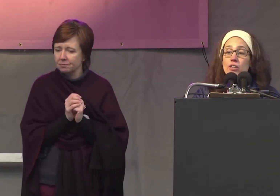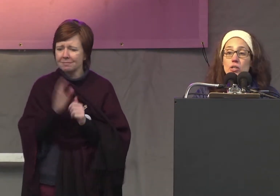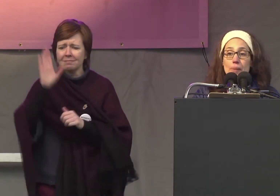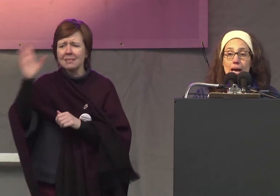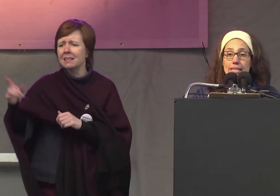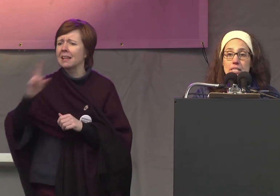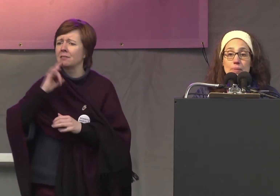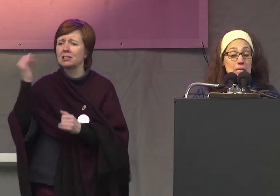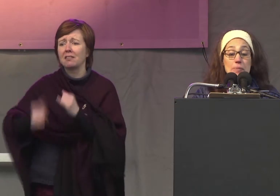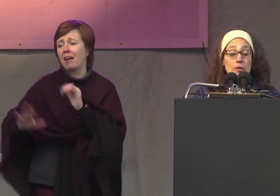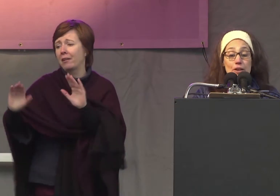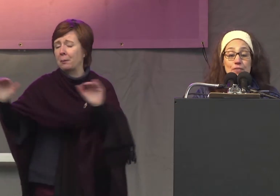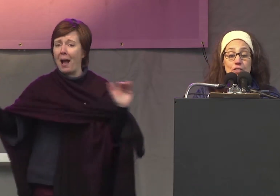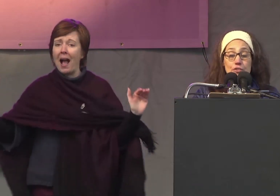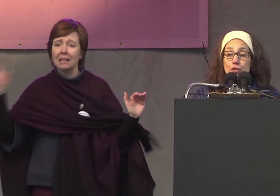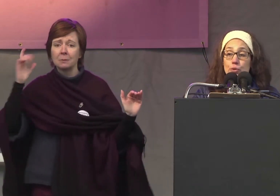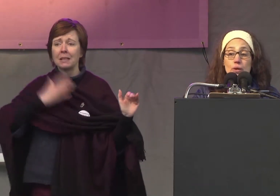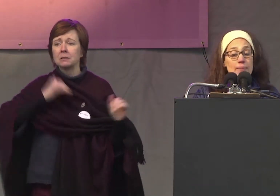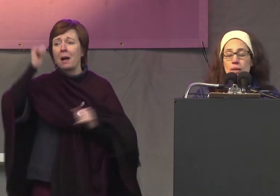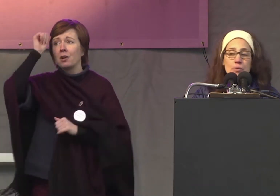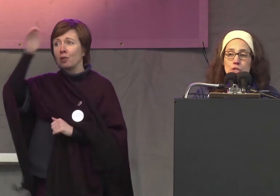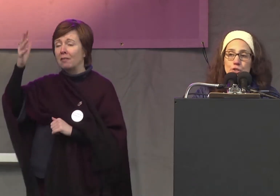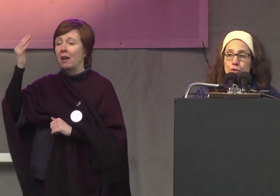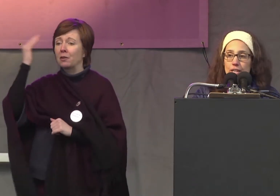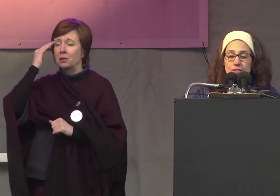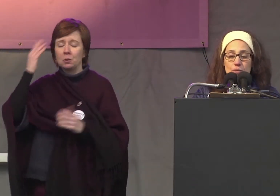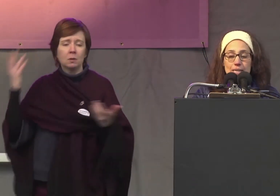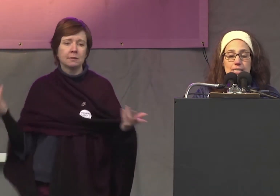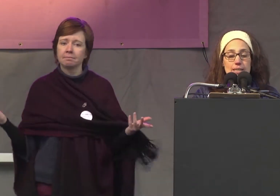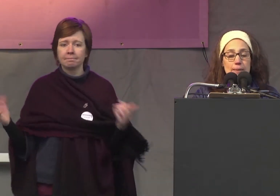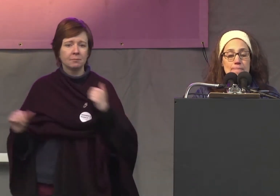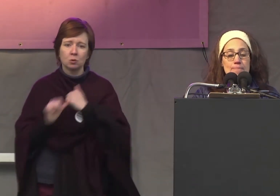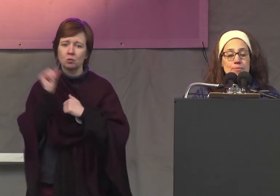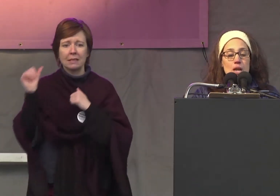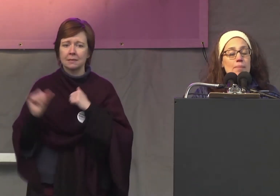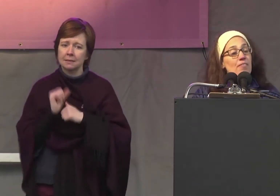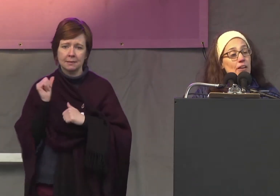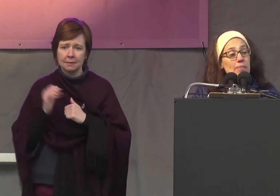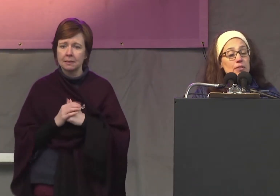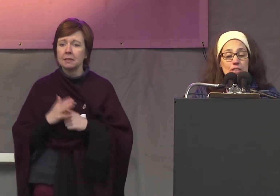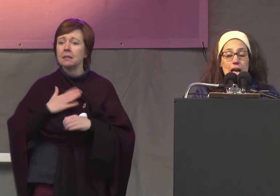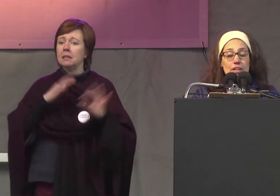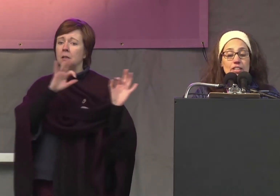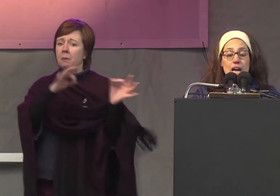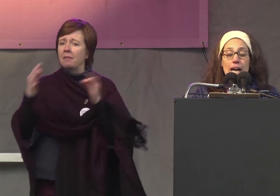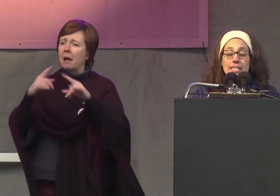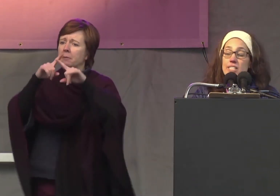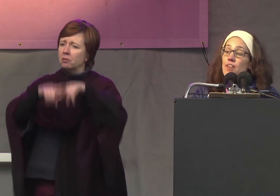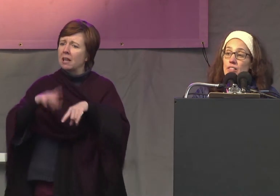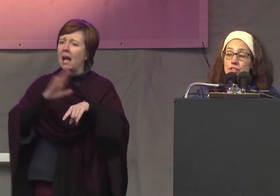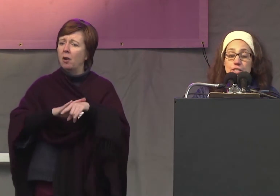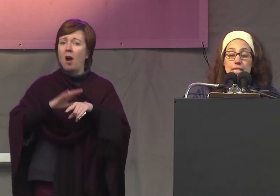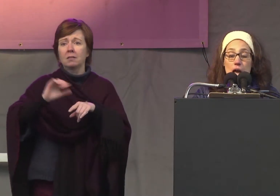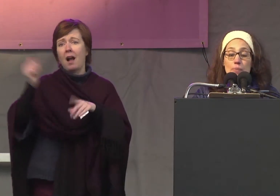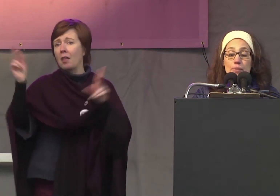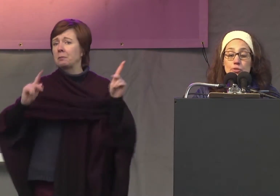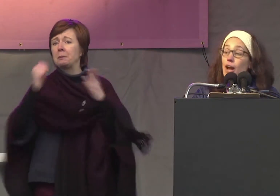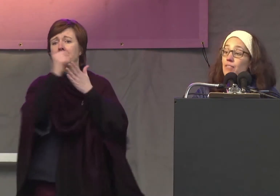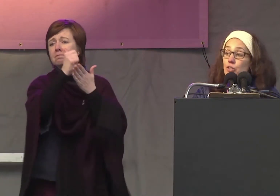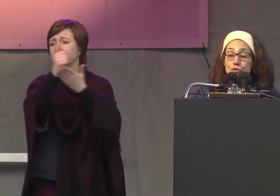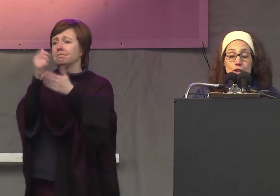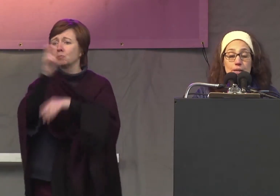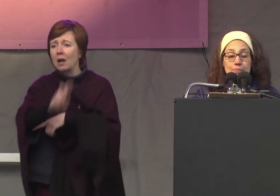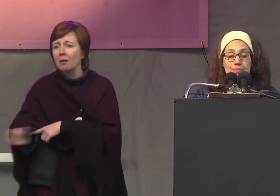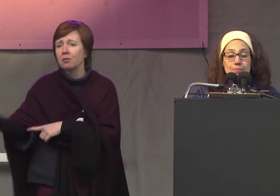say their final goodbyes because my grandfather knew it was too great of a risk my family relied on the kindness of others to help